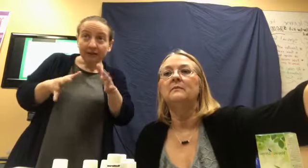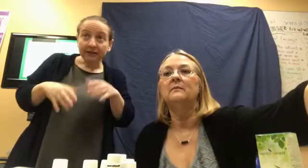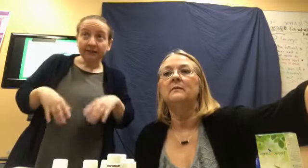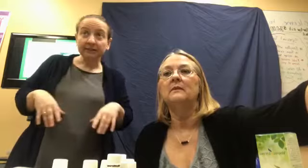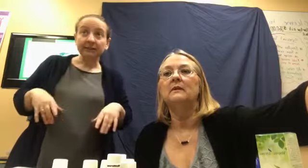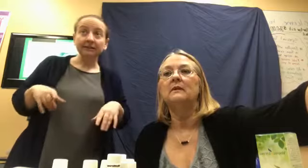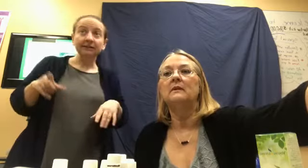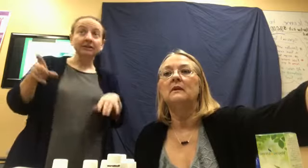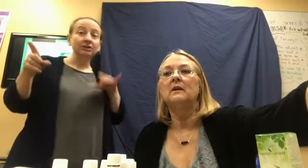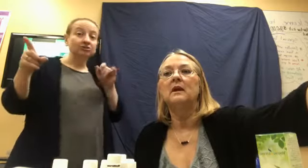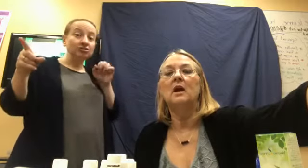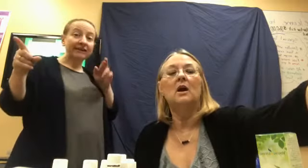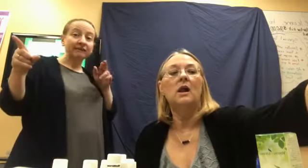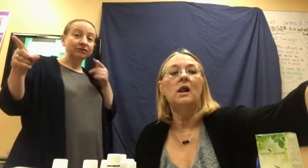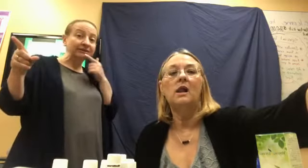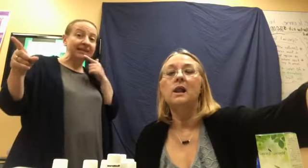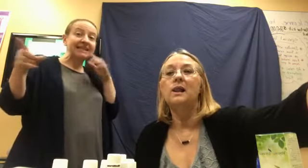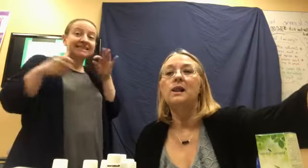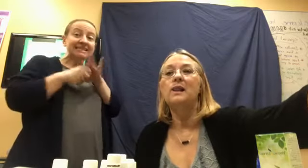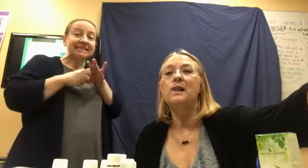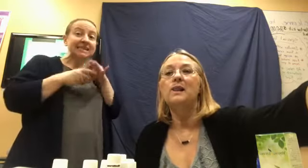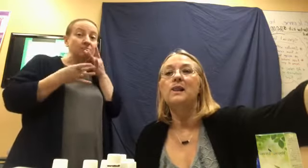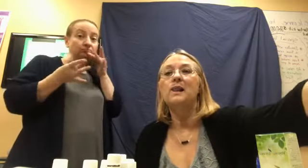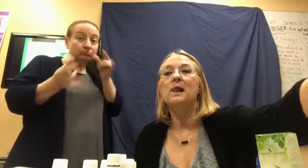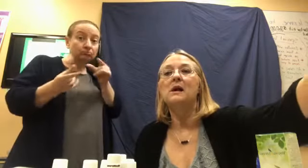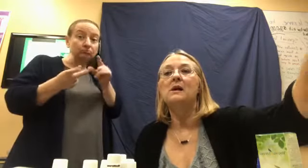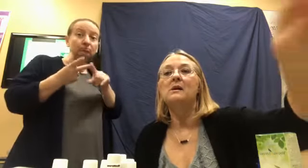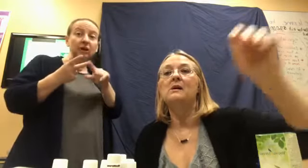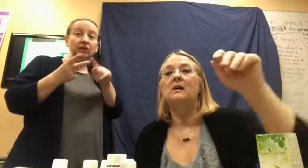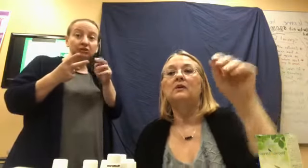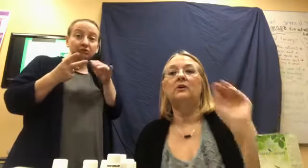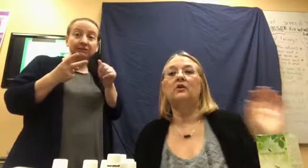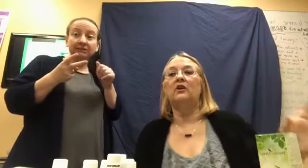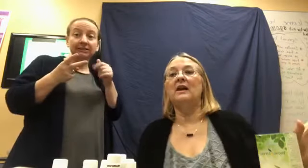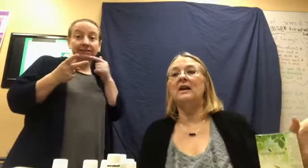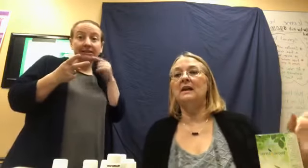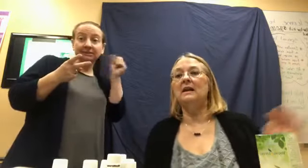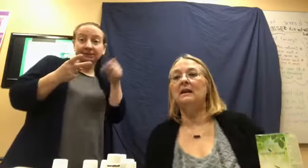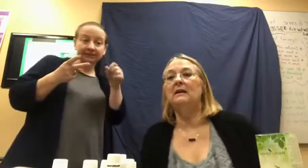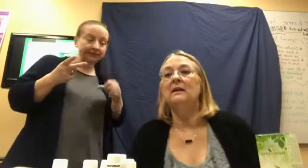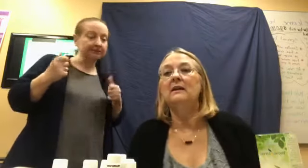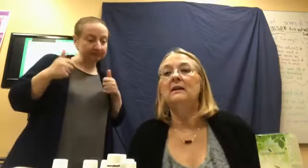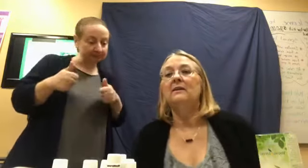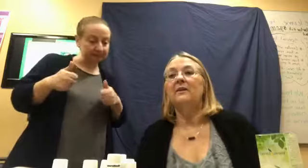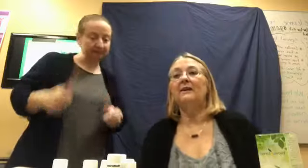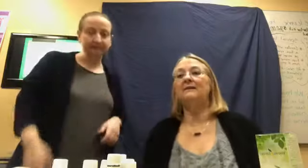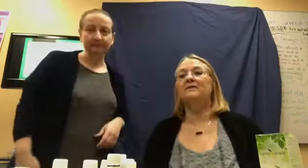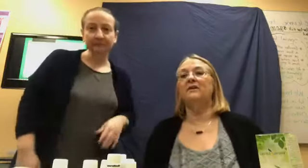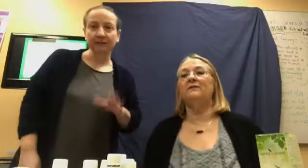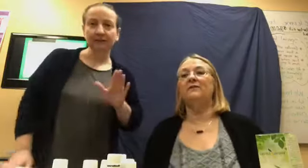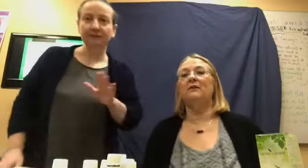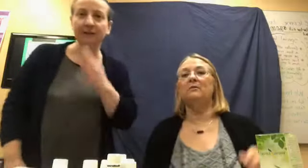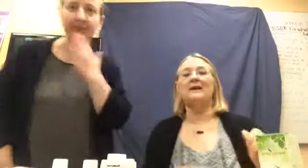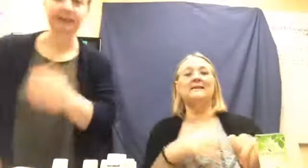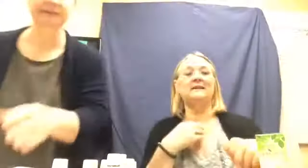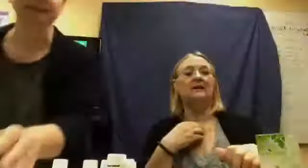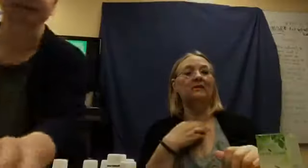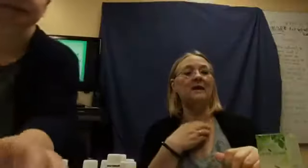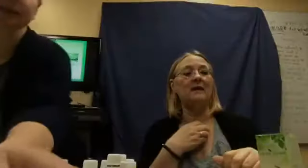tea is yummy. Teresa says, sure. Great. Thanks, Jennifer. I'm glad to hear that